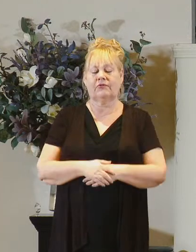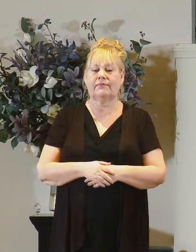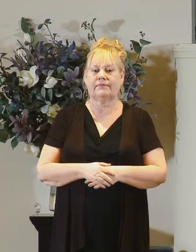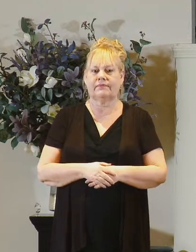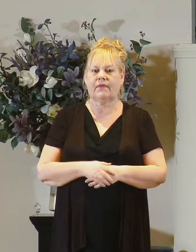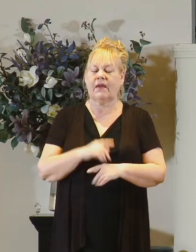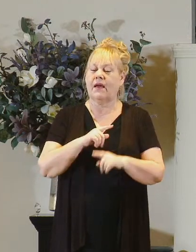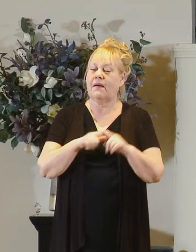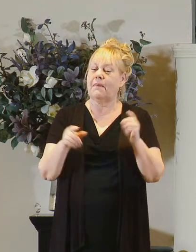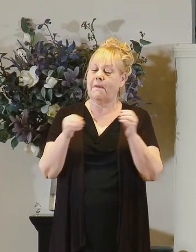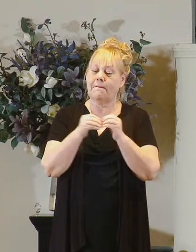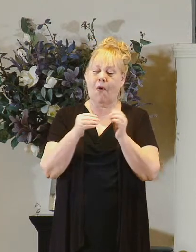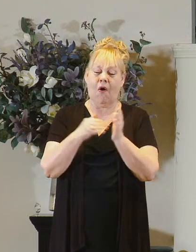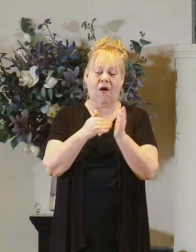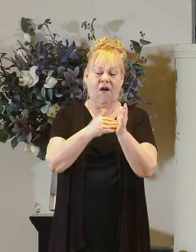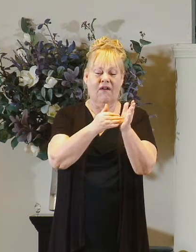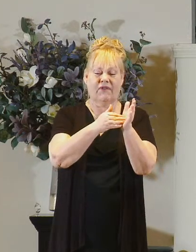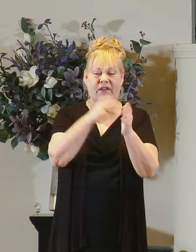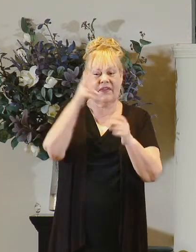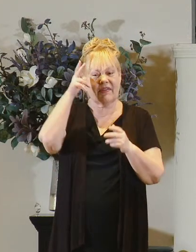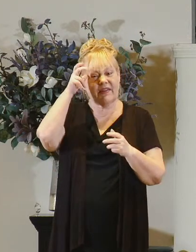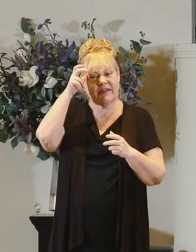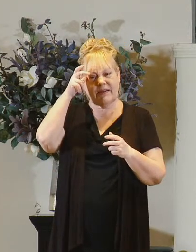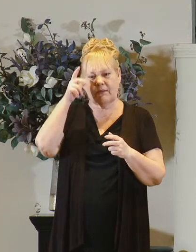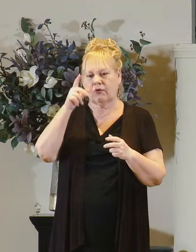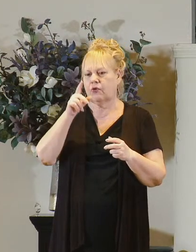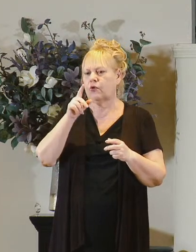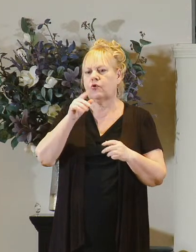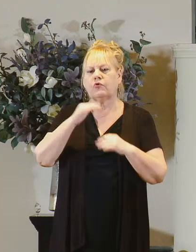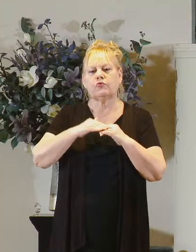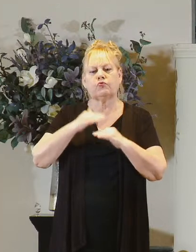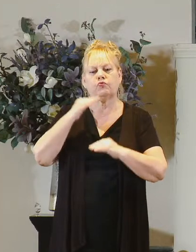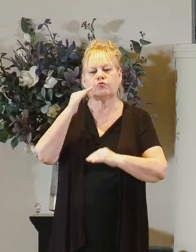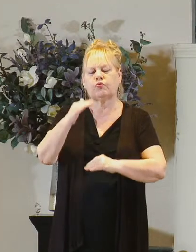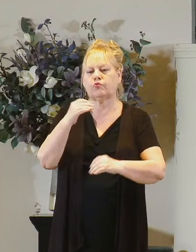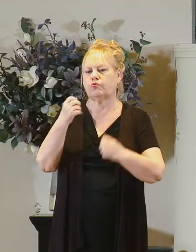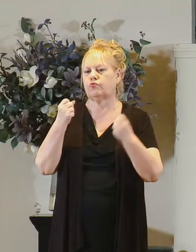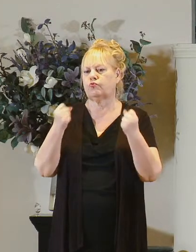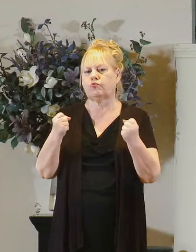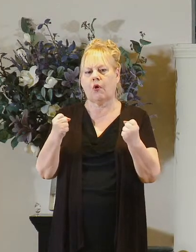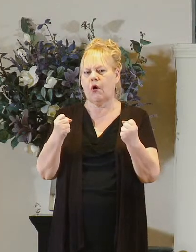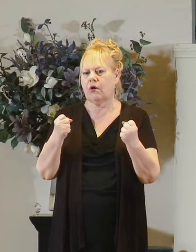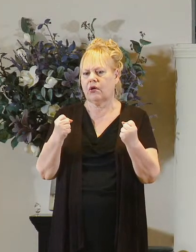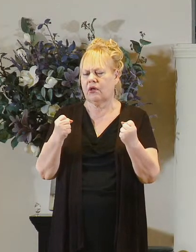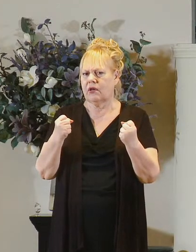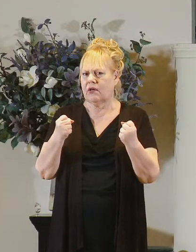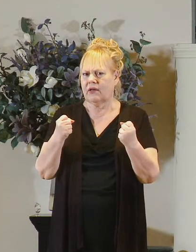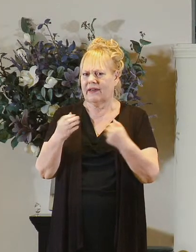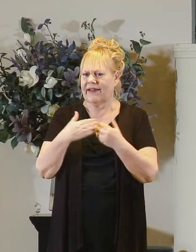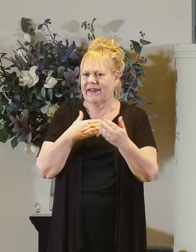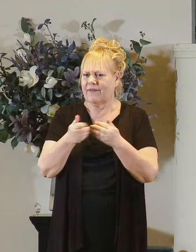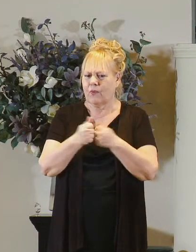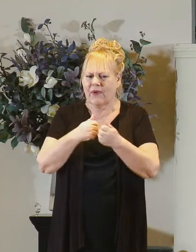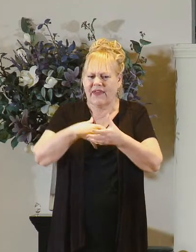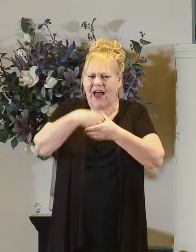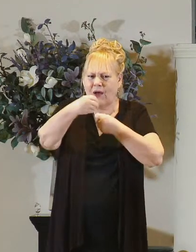but more often than not the demons are just too strong even with outside help